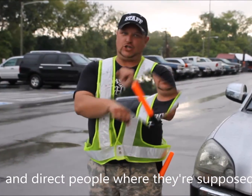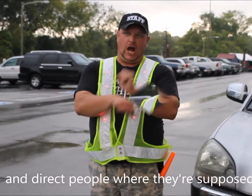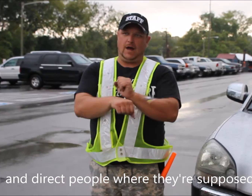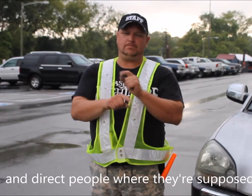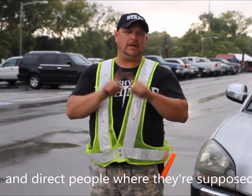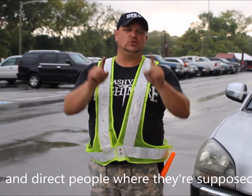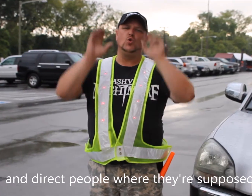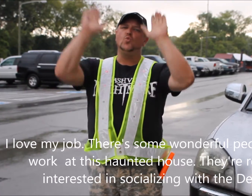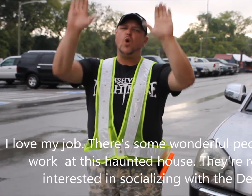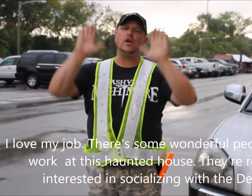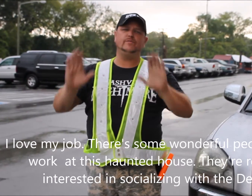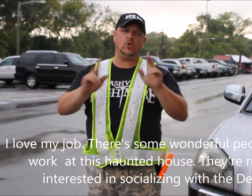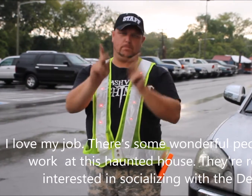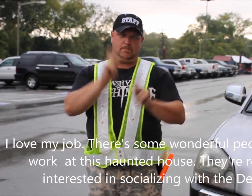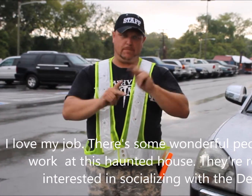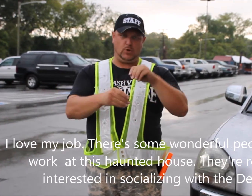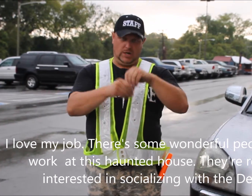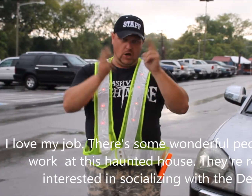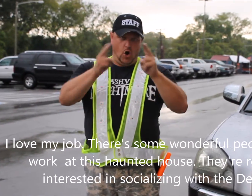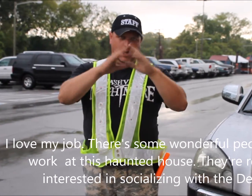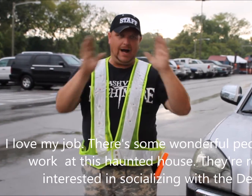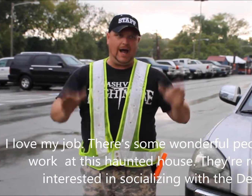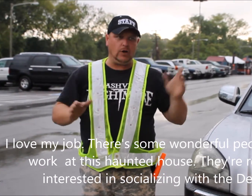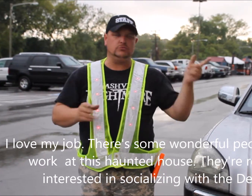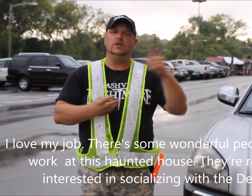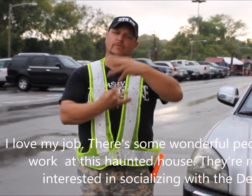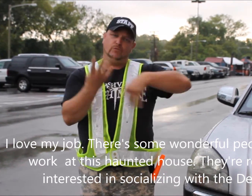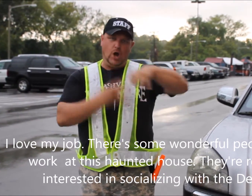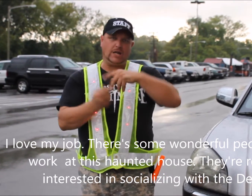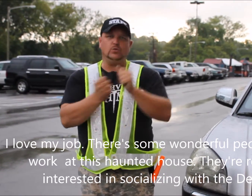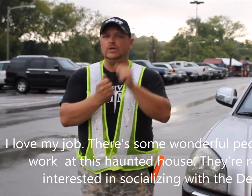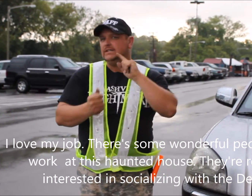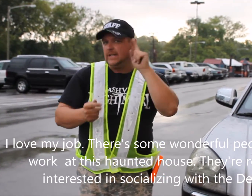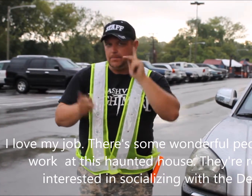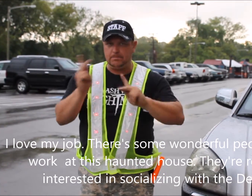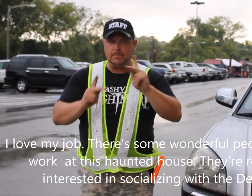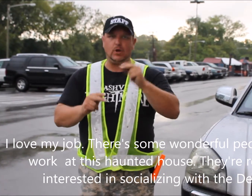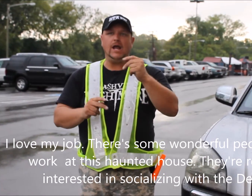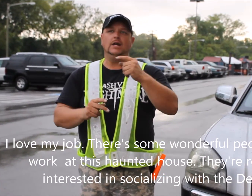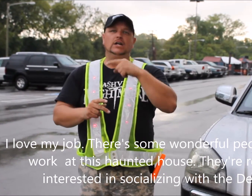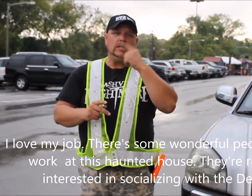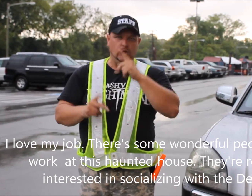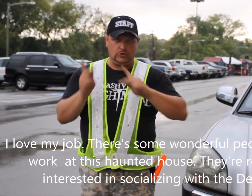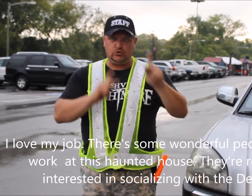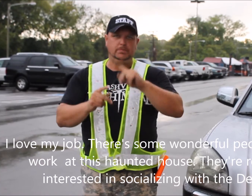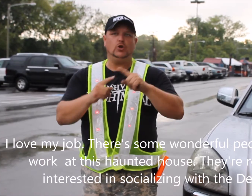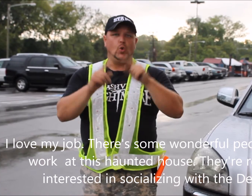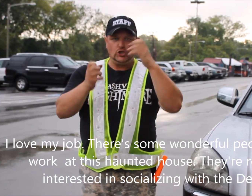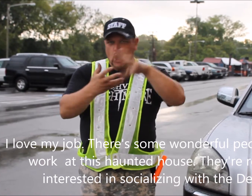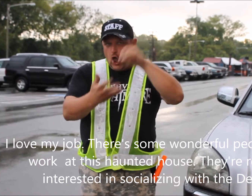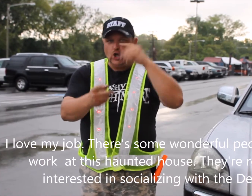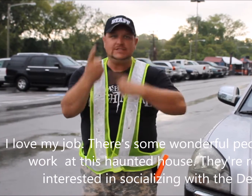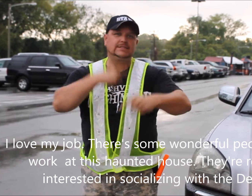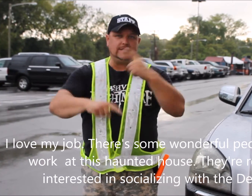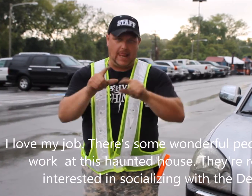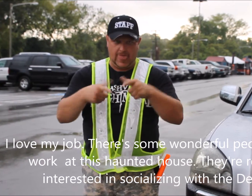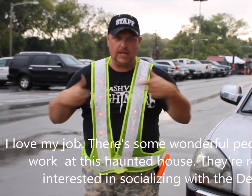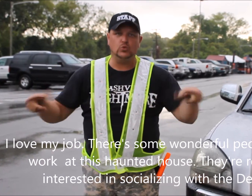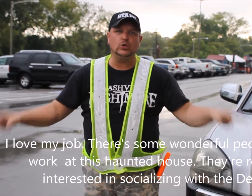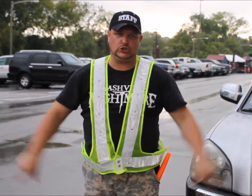I love my job. There's some wonderful people that work at this haunted house. They're really interesting in socializing with the deaf community and that some of the